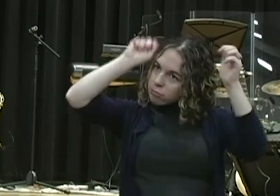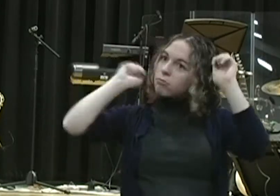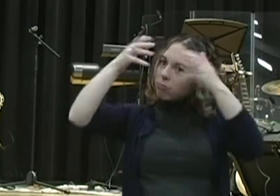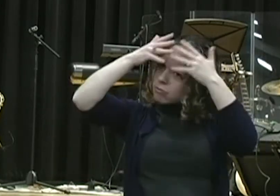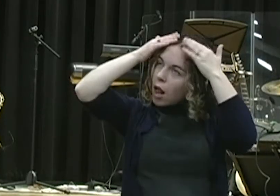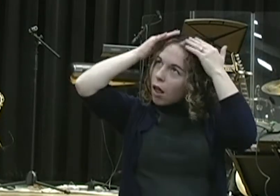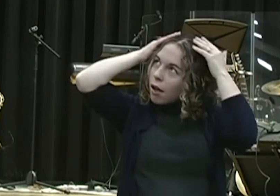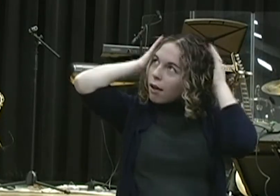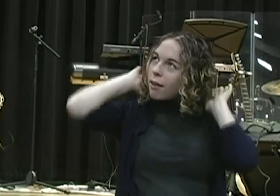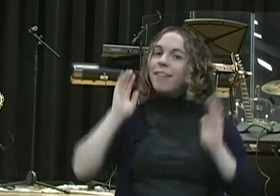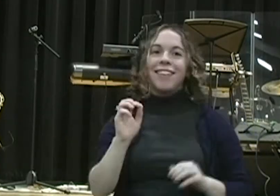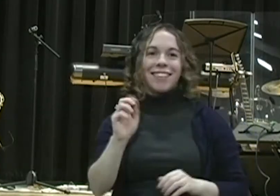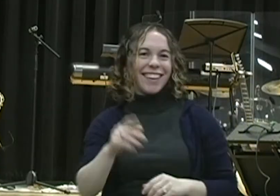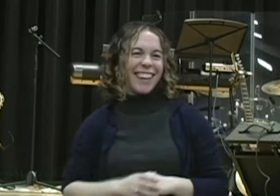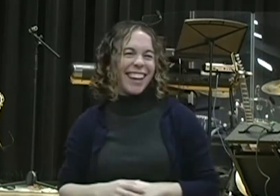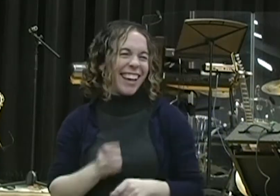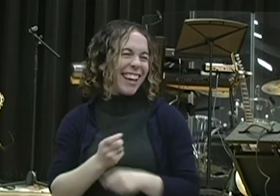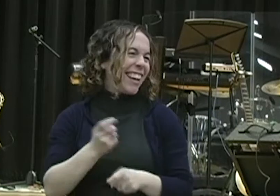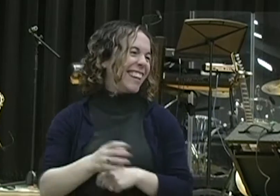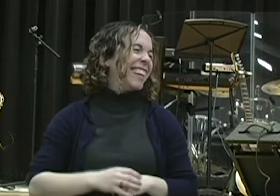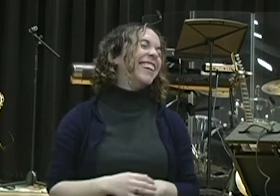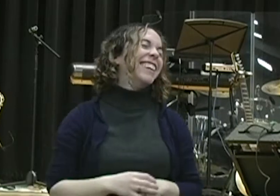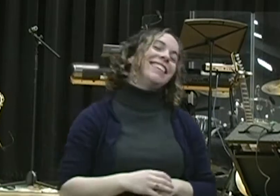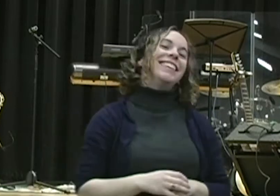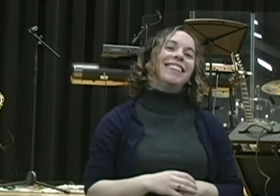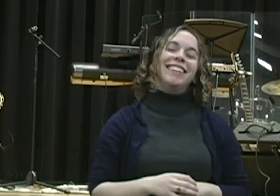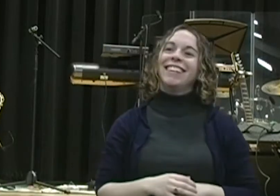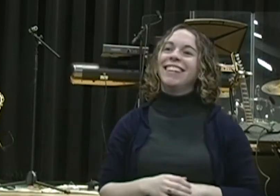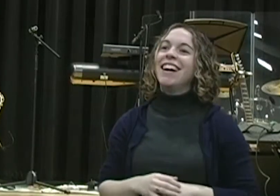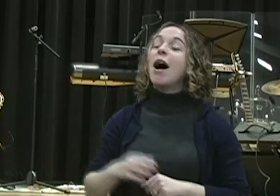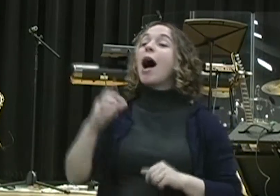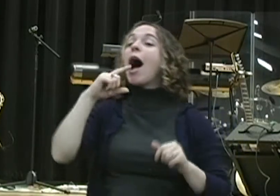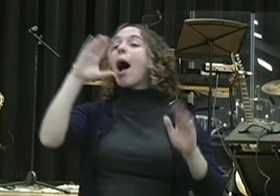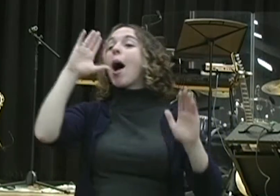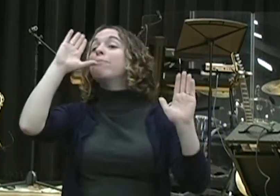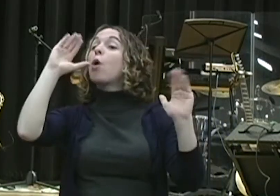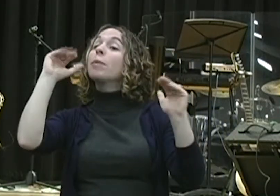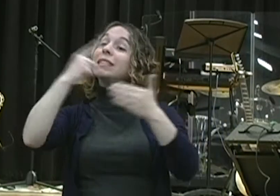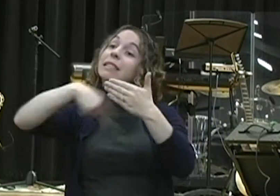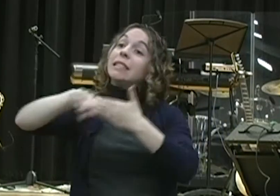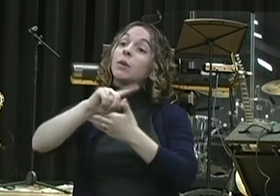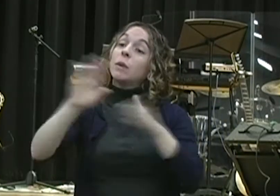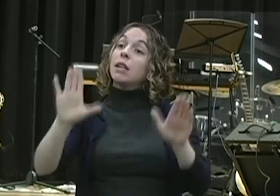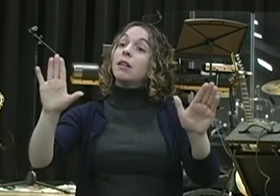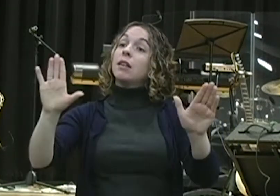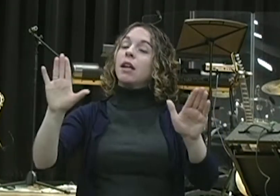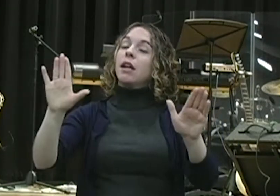Hopefully next week we'll have the opportunity to look a little more into chapter 9 and 10 and learn some things about spiritual warfare. But let me